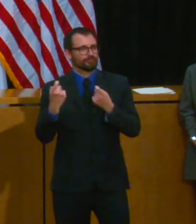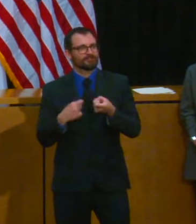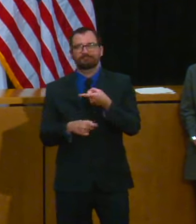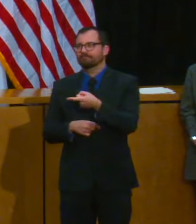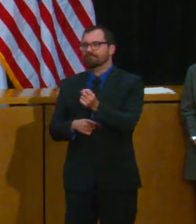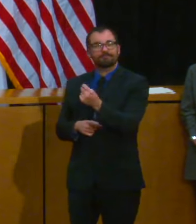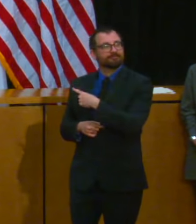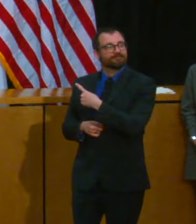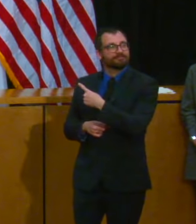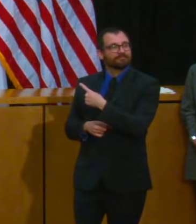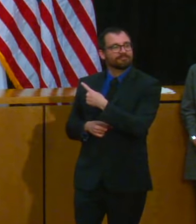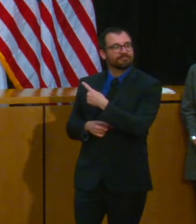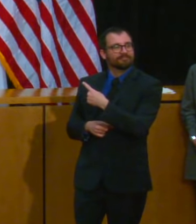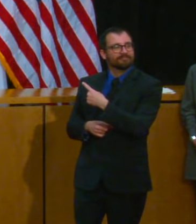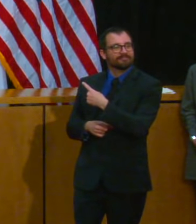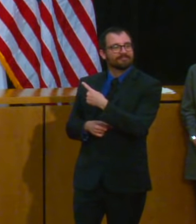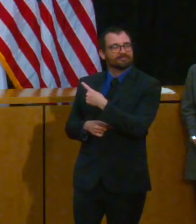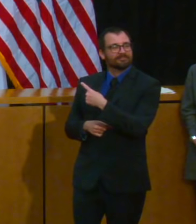the